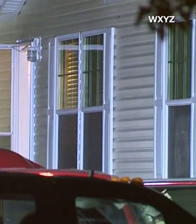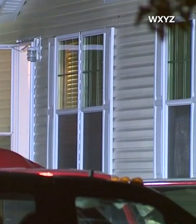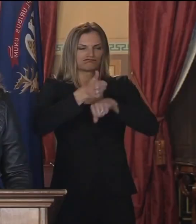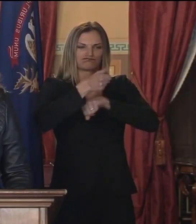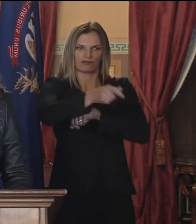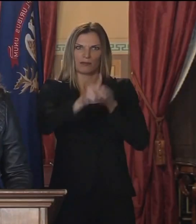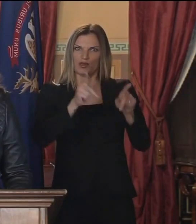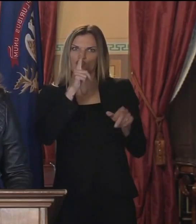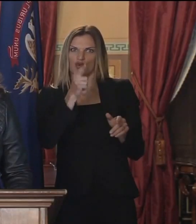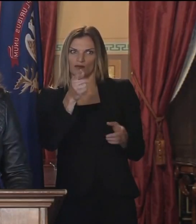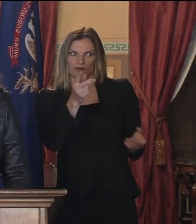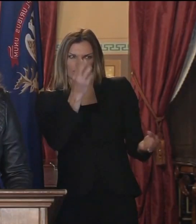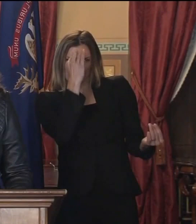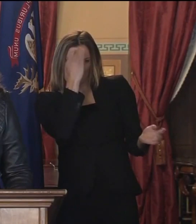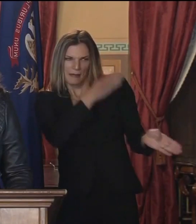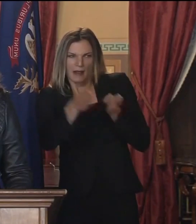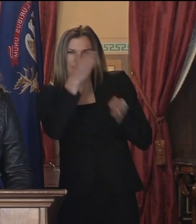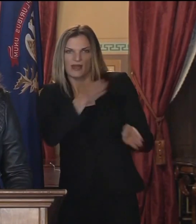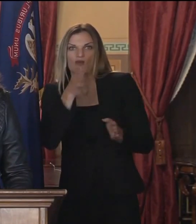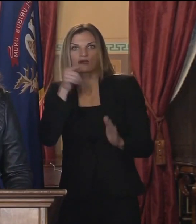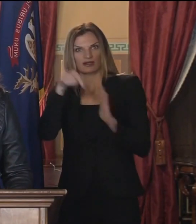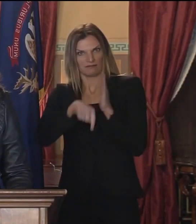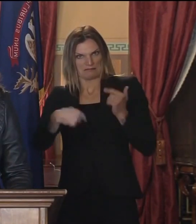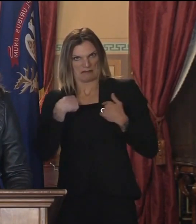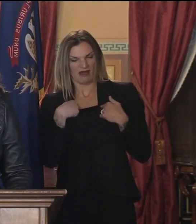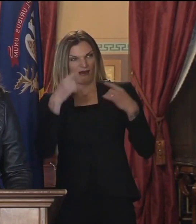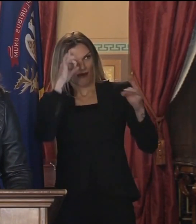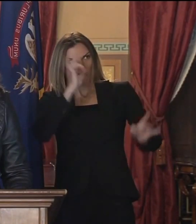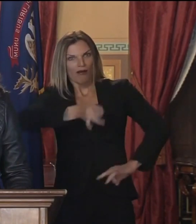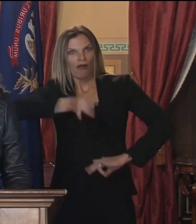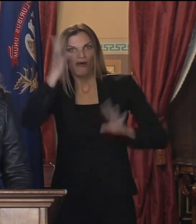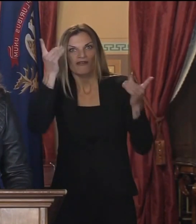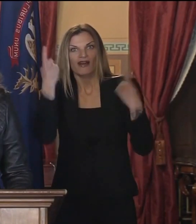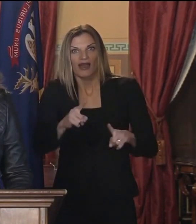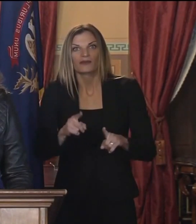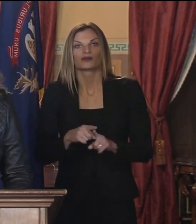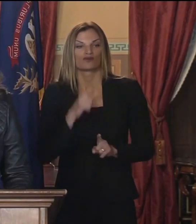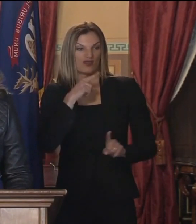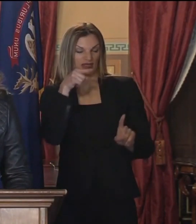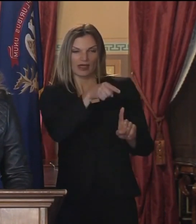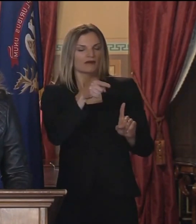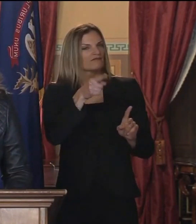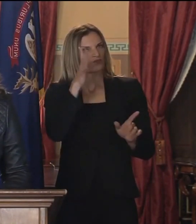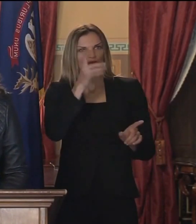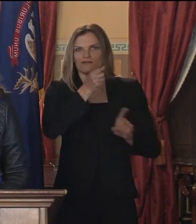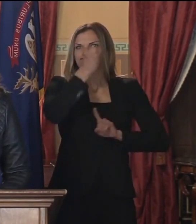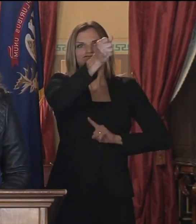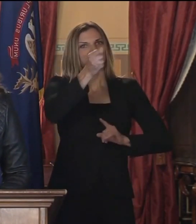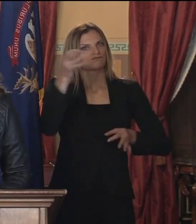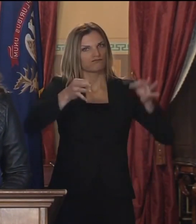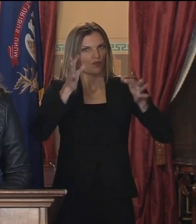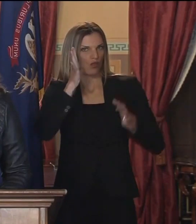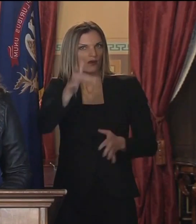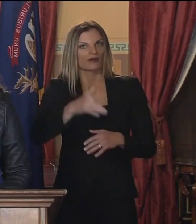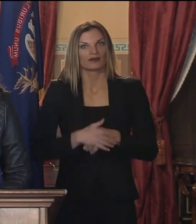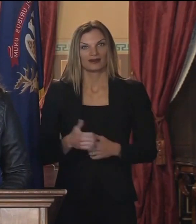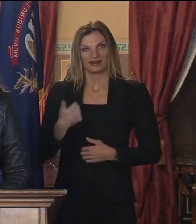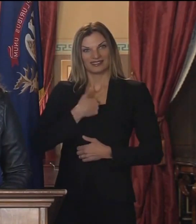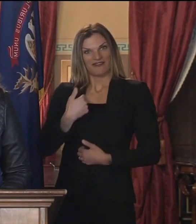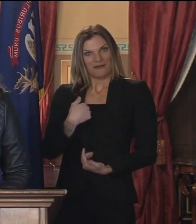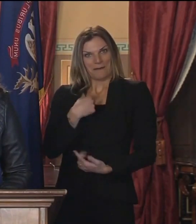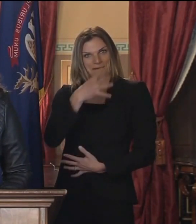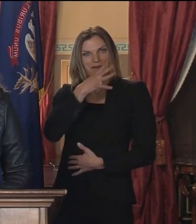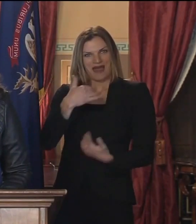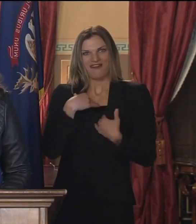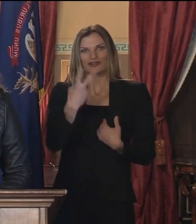outcome. Bringing these sick and depraved men to justice. As a mom with two teenage daughters and three step